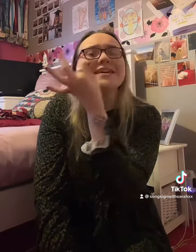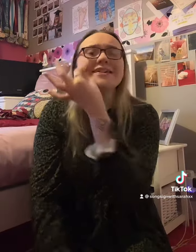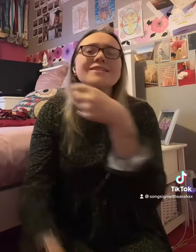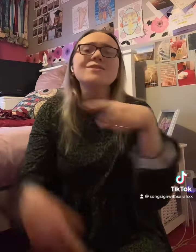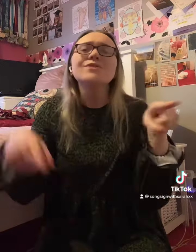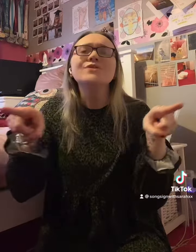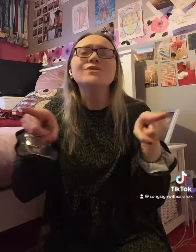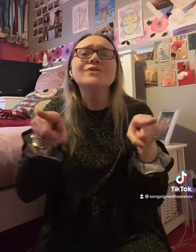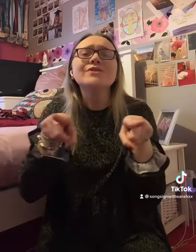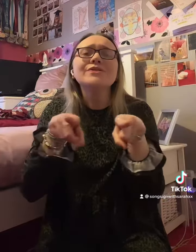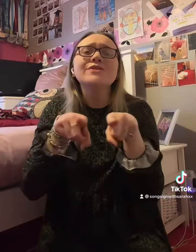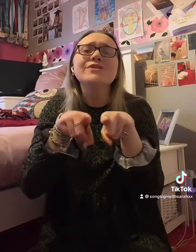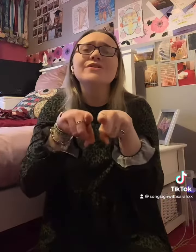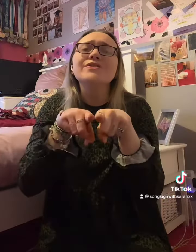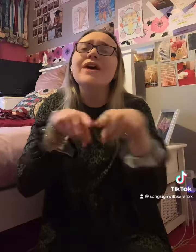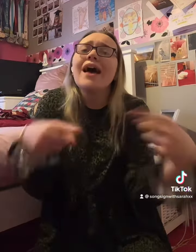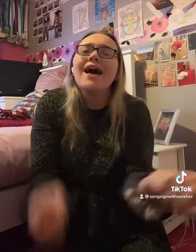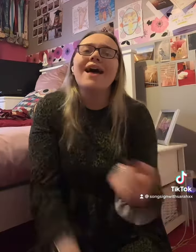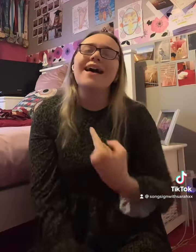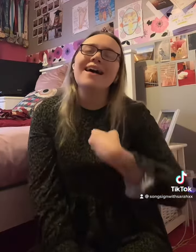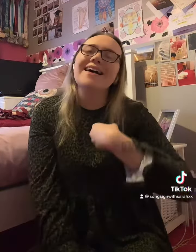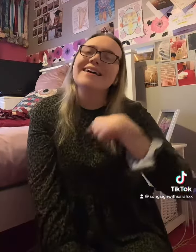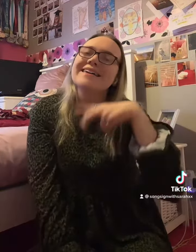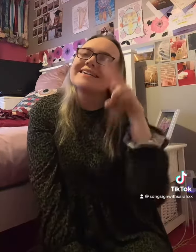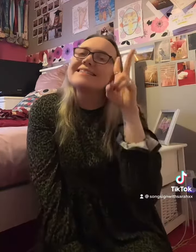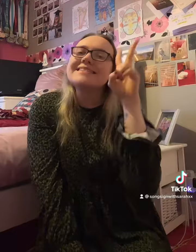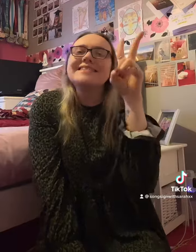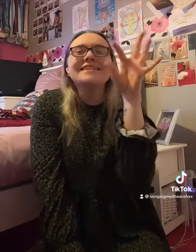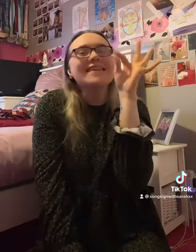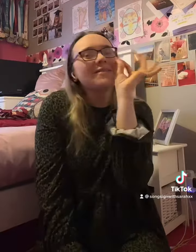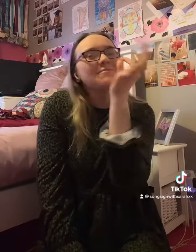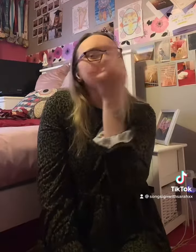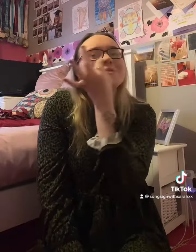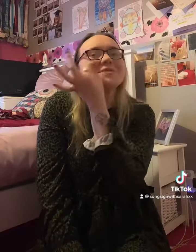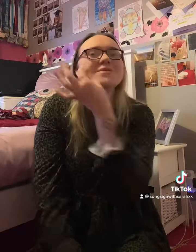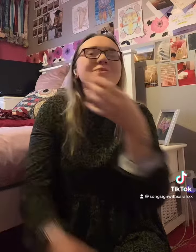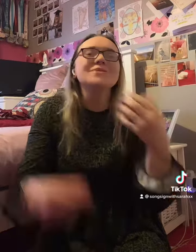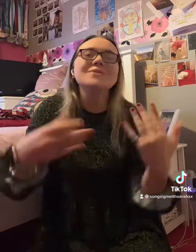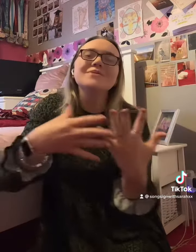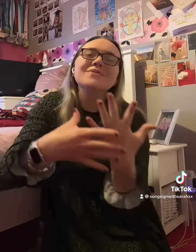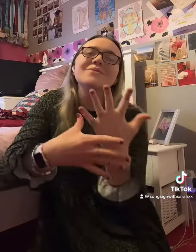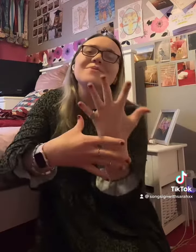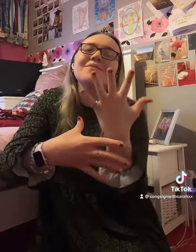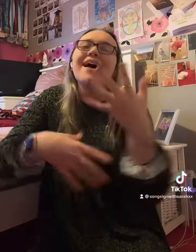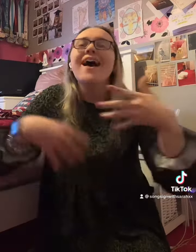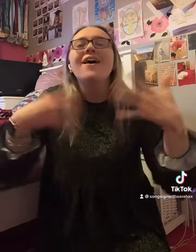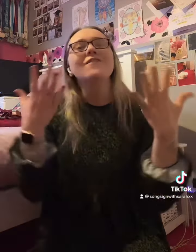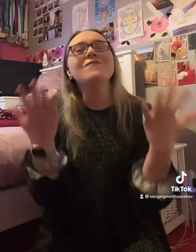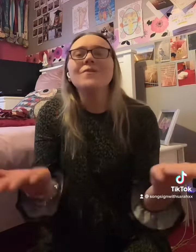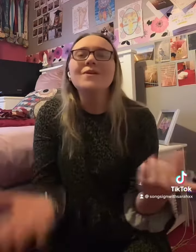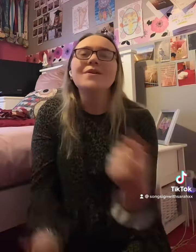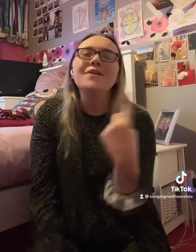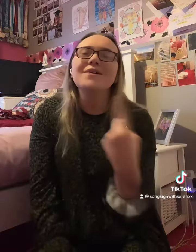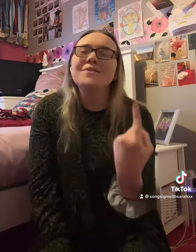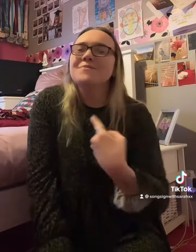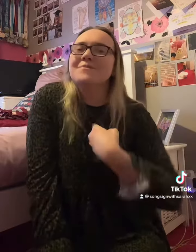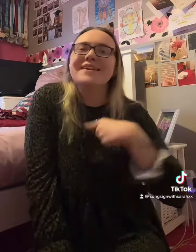too. I see them bloom for me